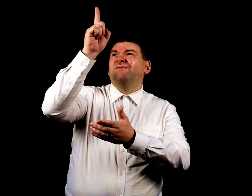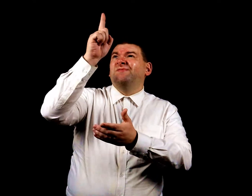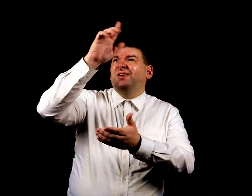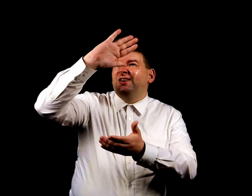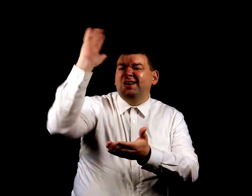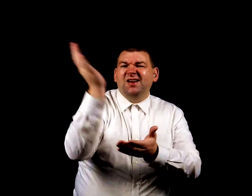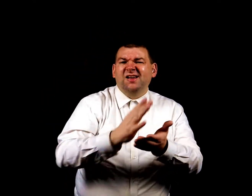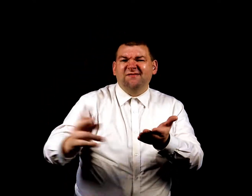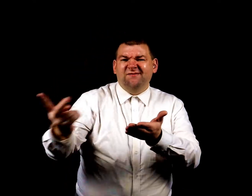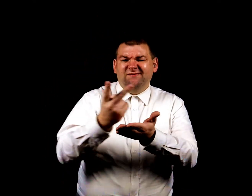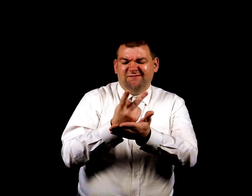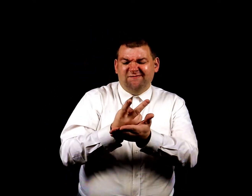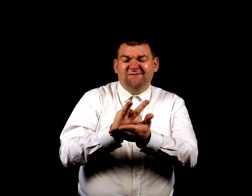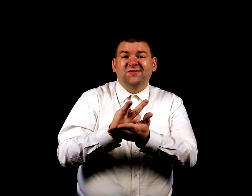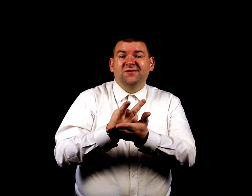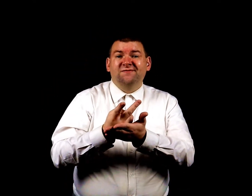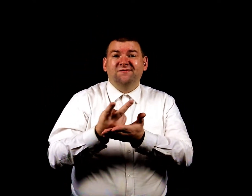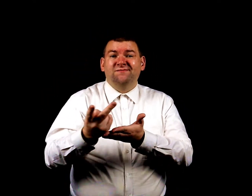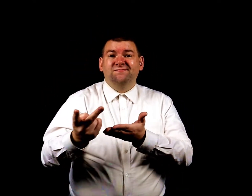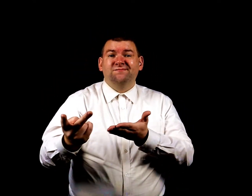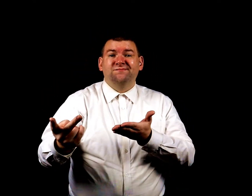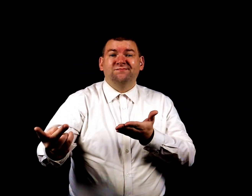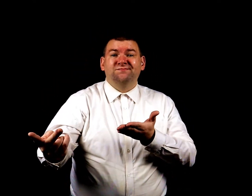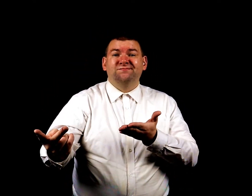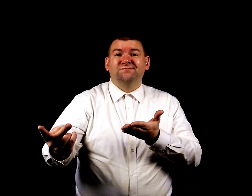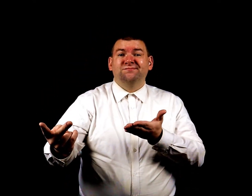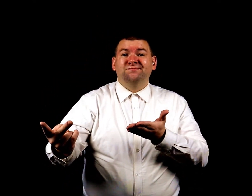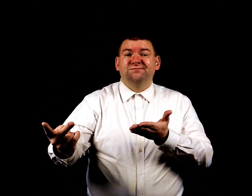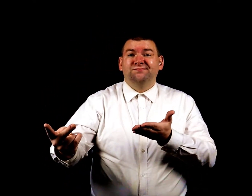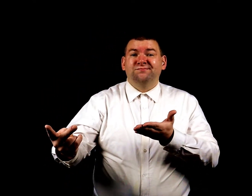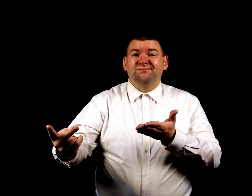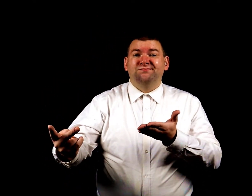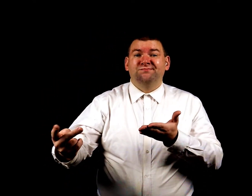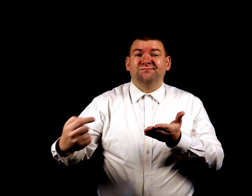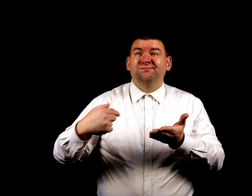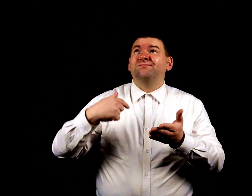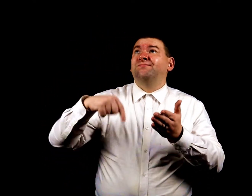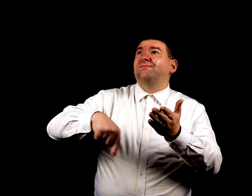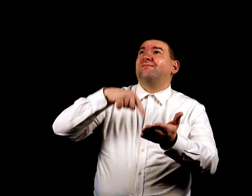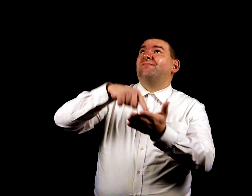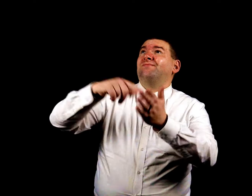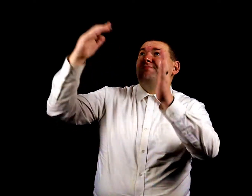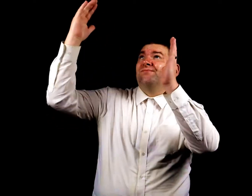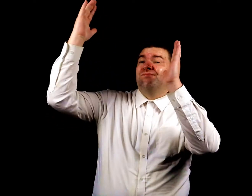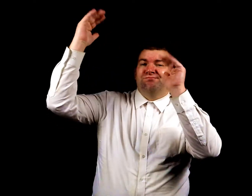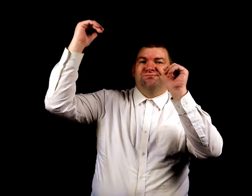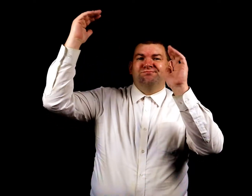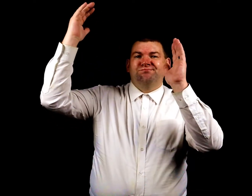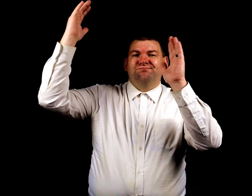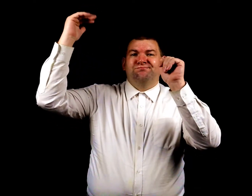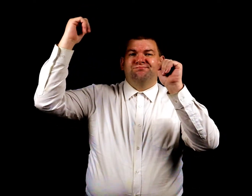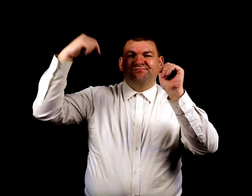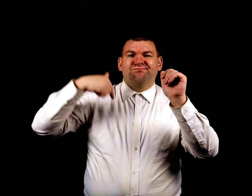never fail And this hope I will